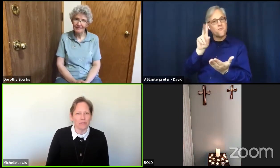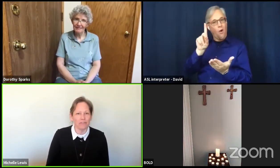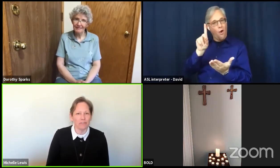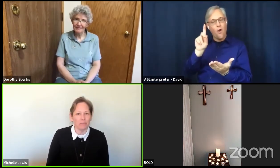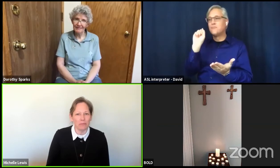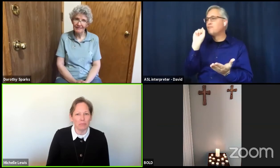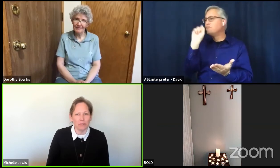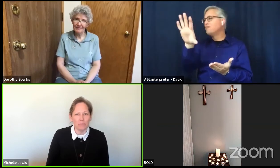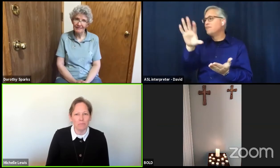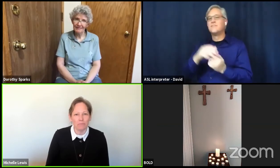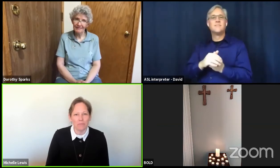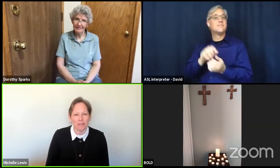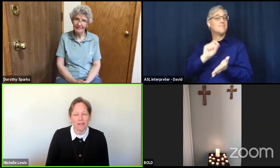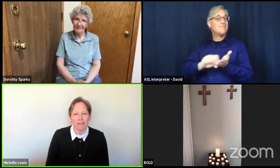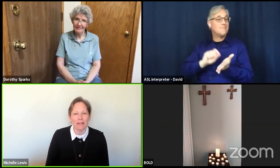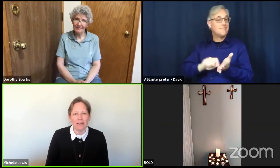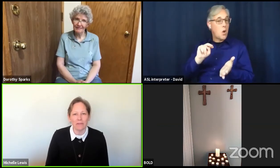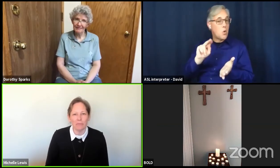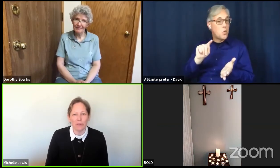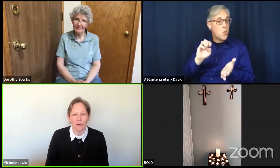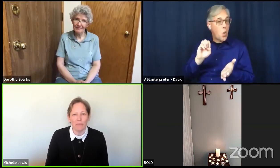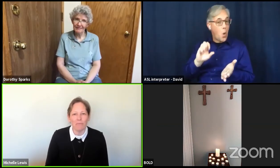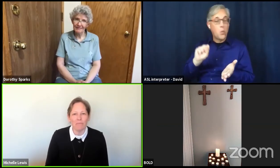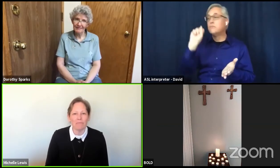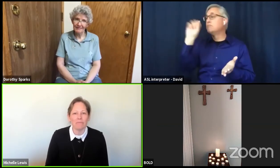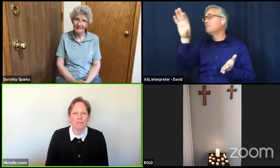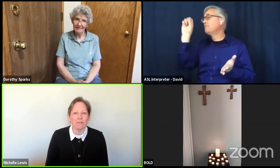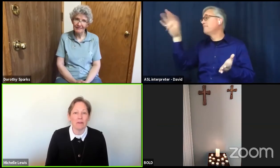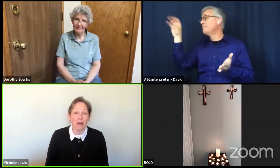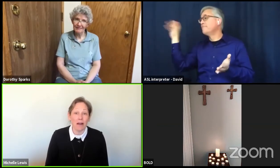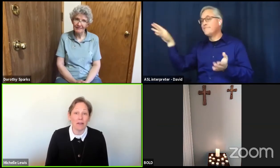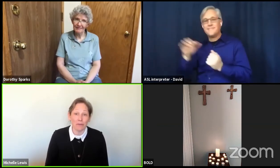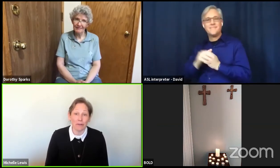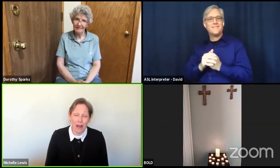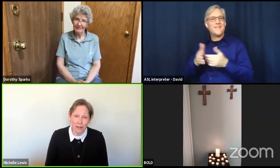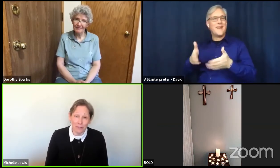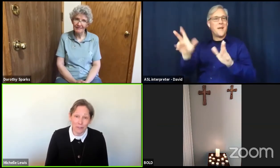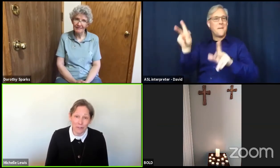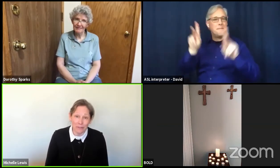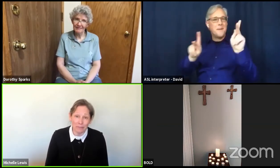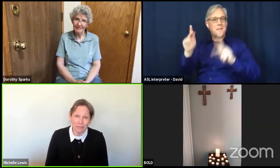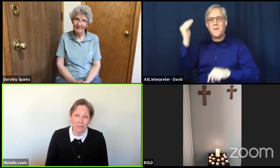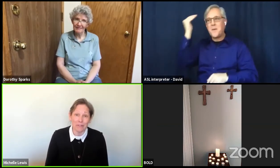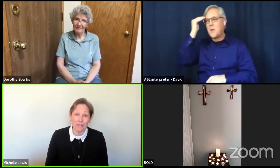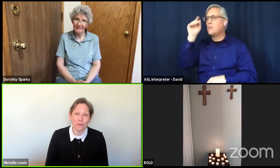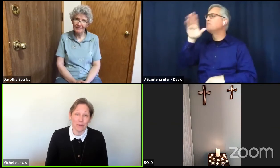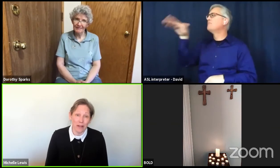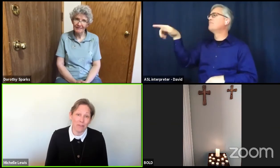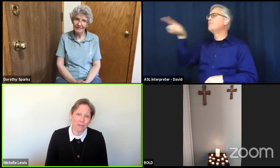people letting them know you're not alone you're not forgotten